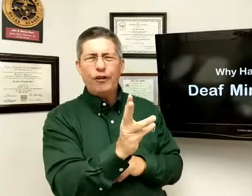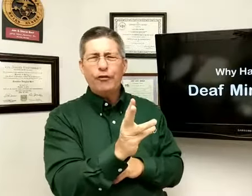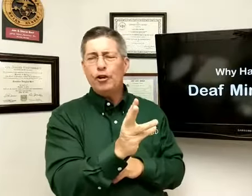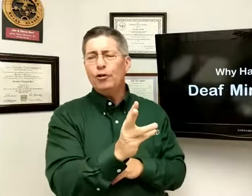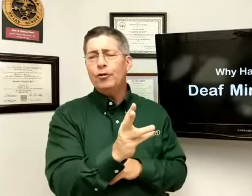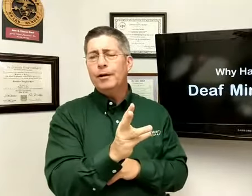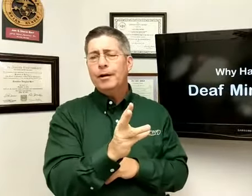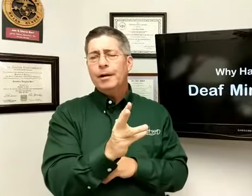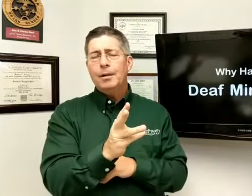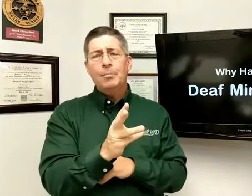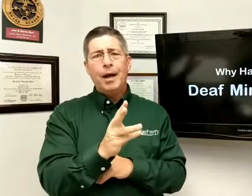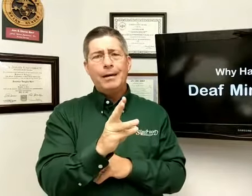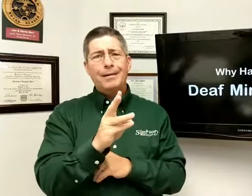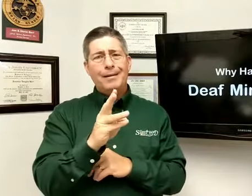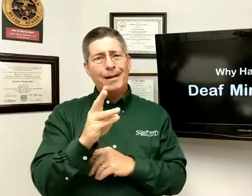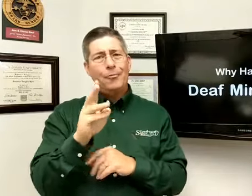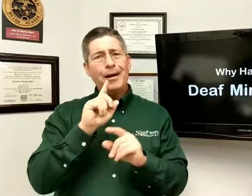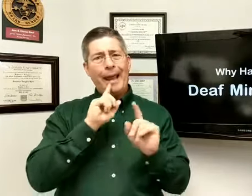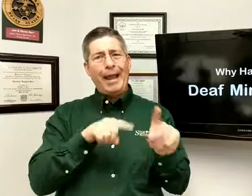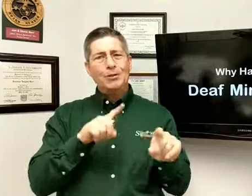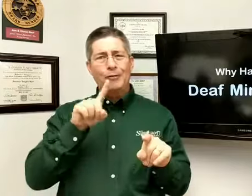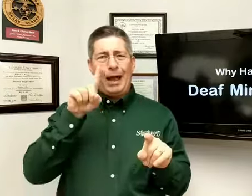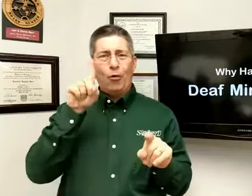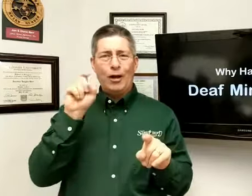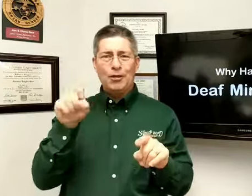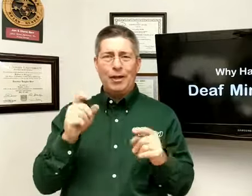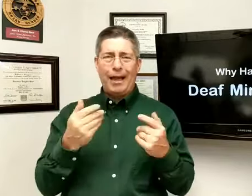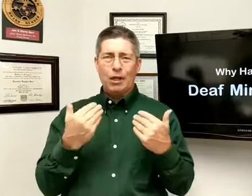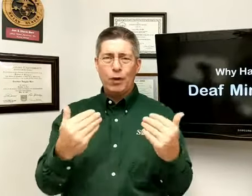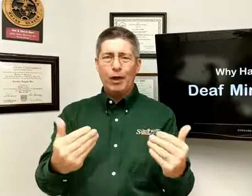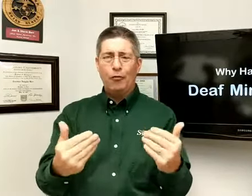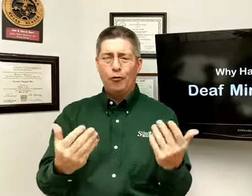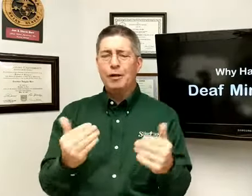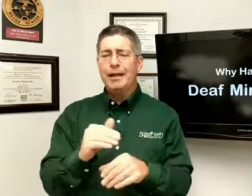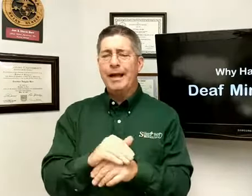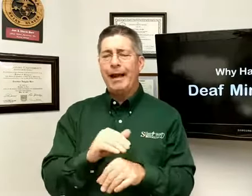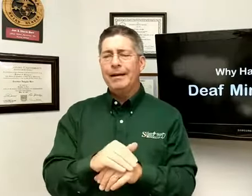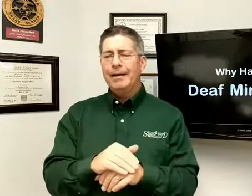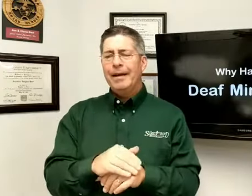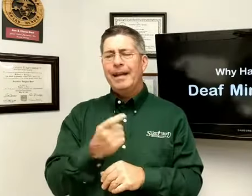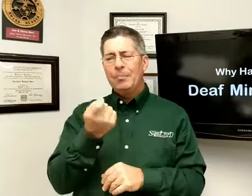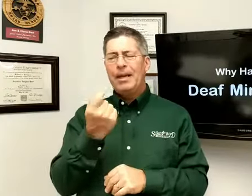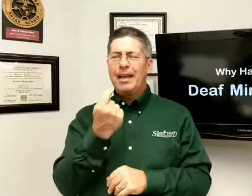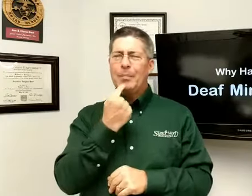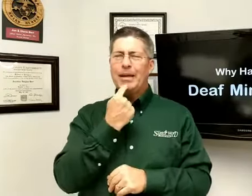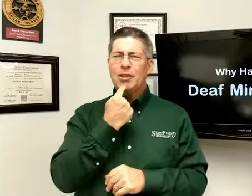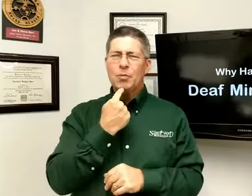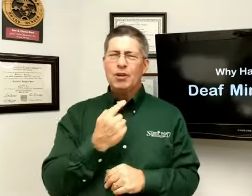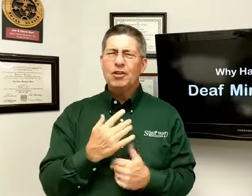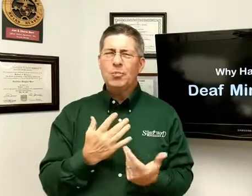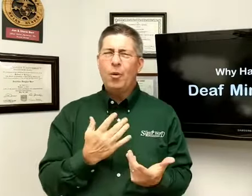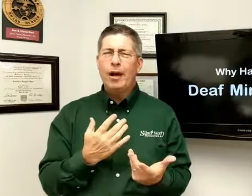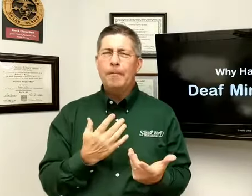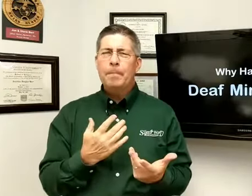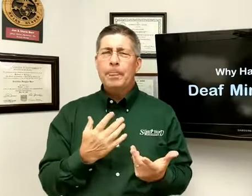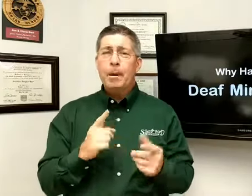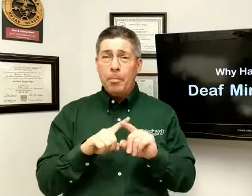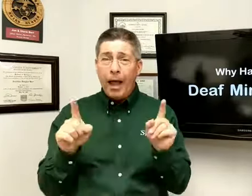few. But we're going to answer that question as we go forward tonight. It can be a little bit disappointing, but